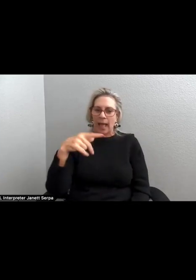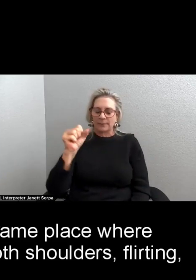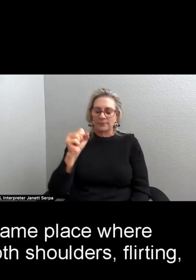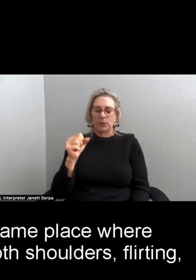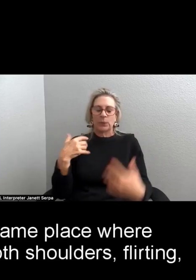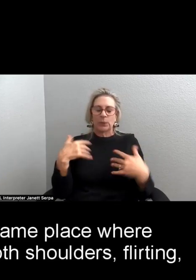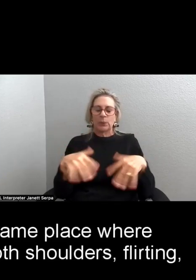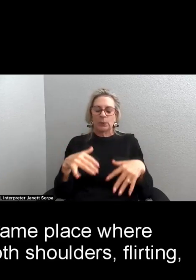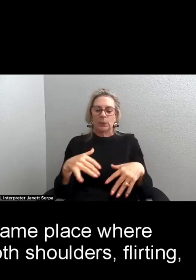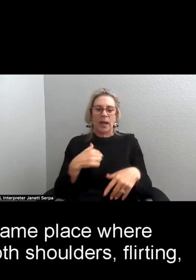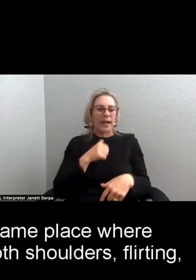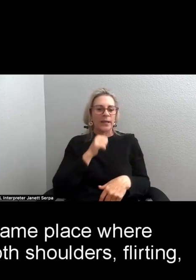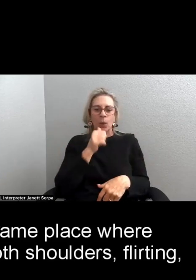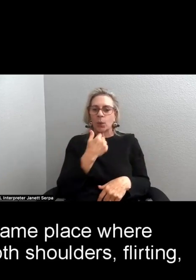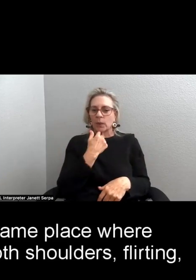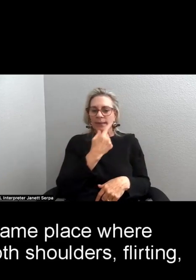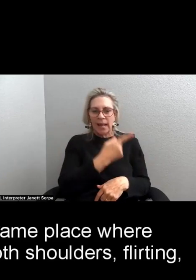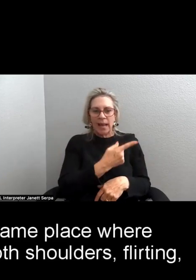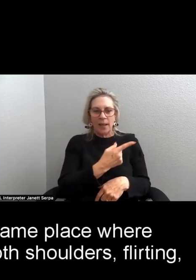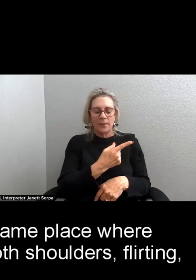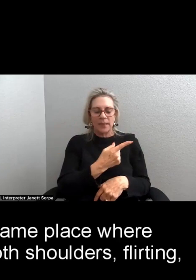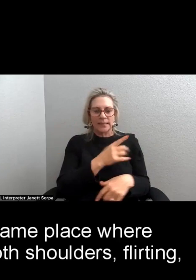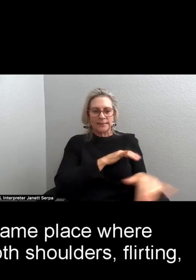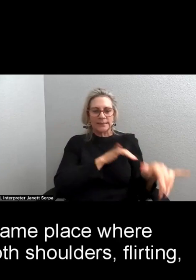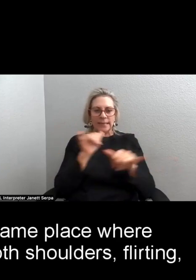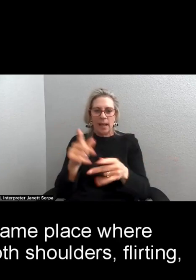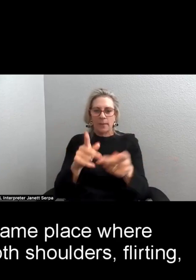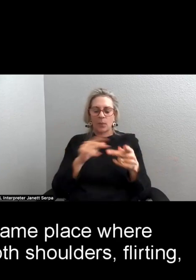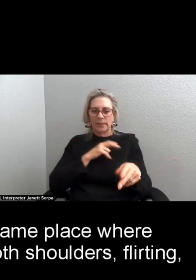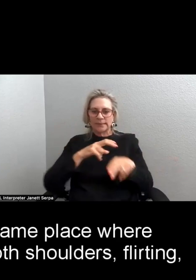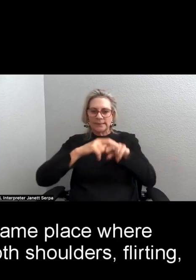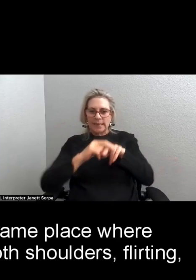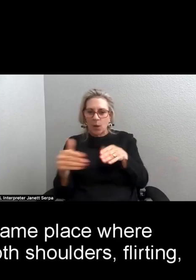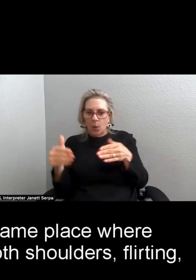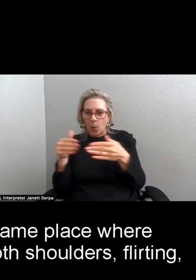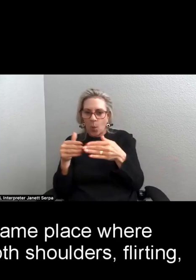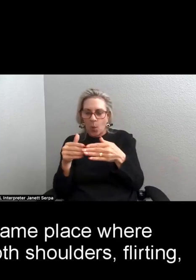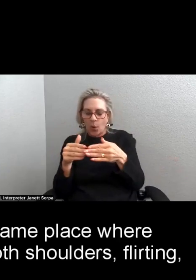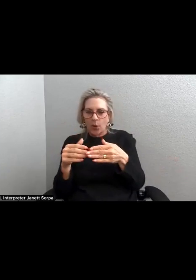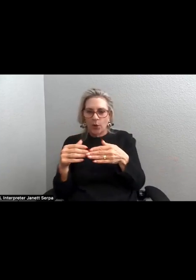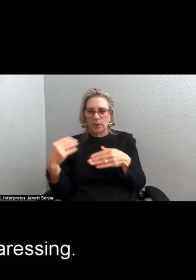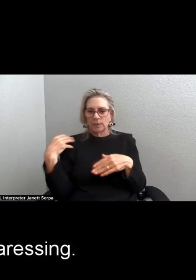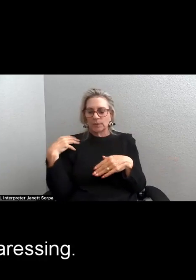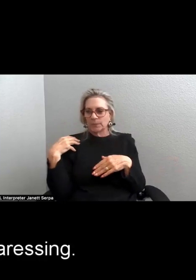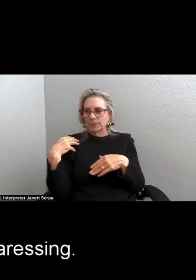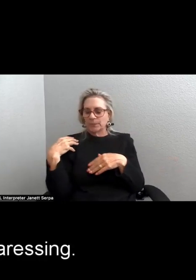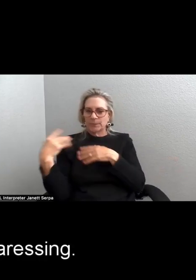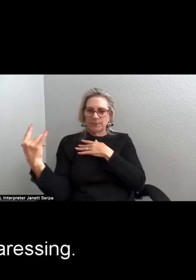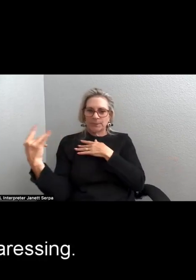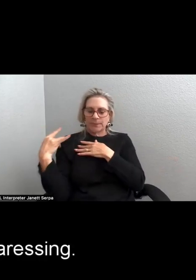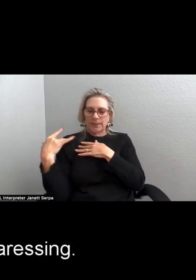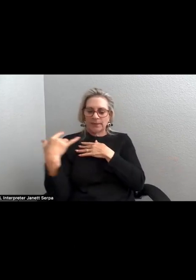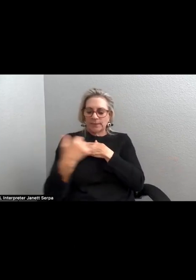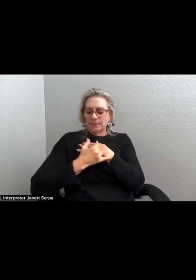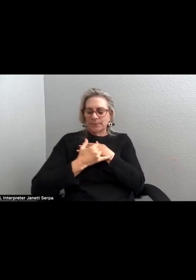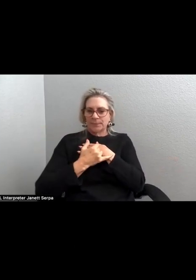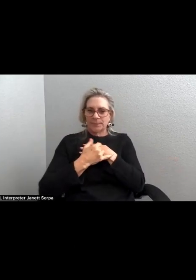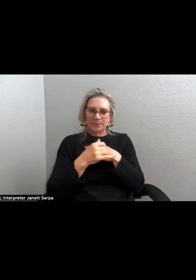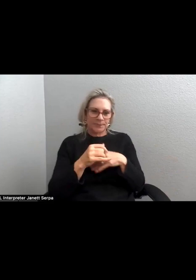I don't say it's the same place where we sat in a corner booth, shoulders flirting, elbows caressing.